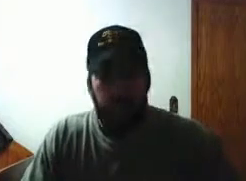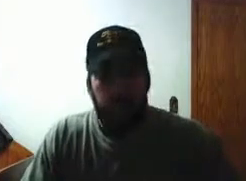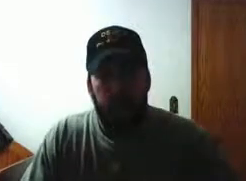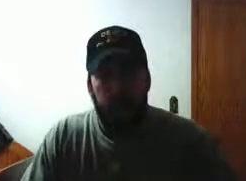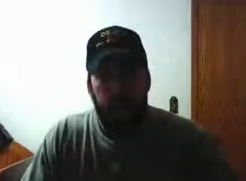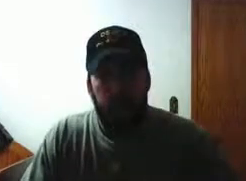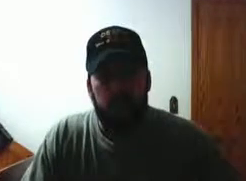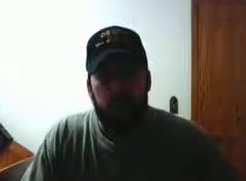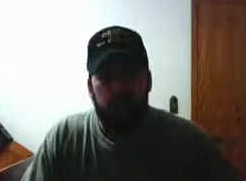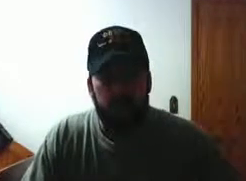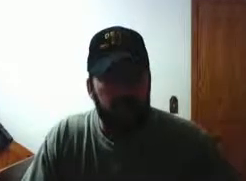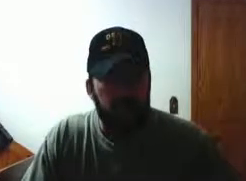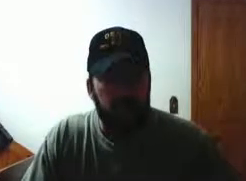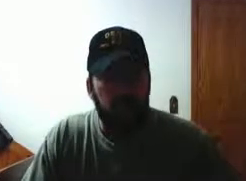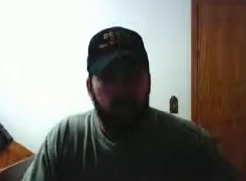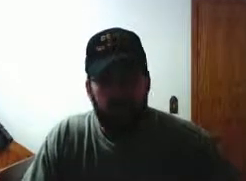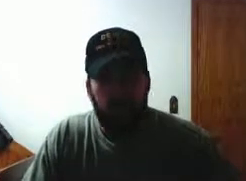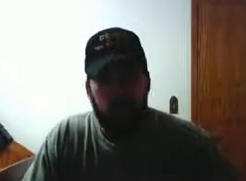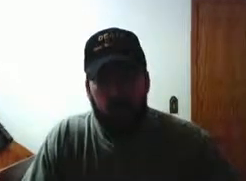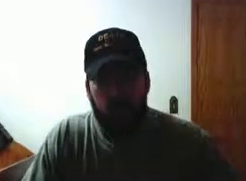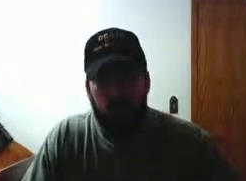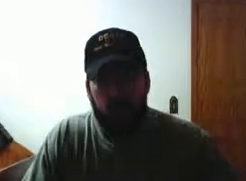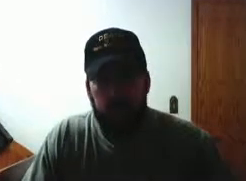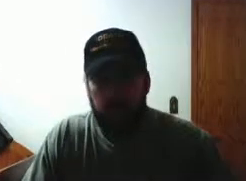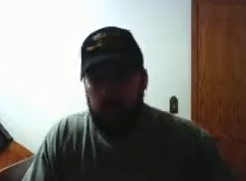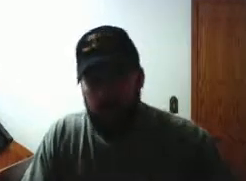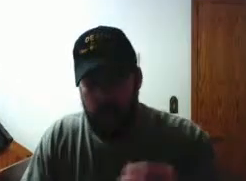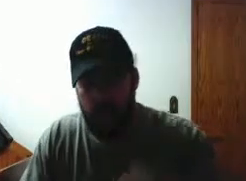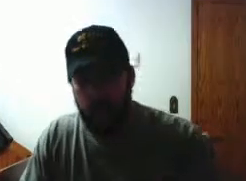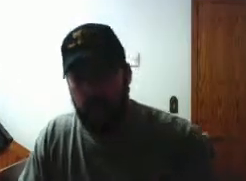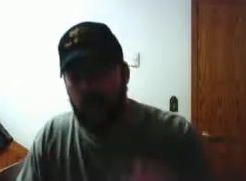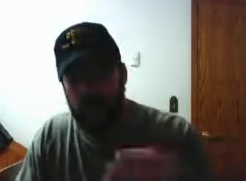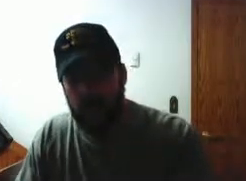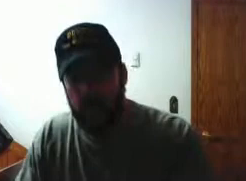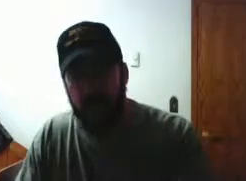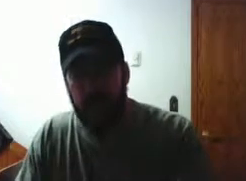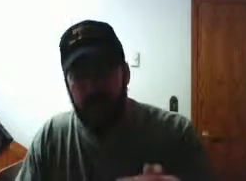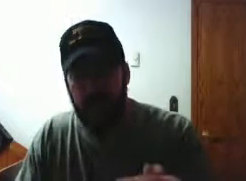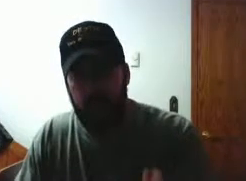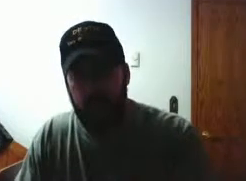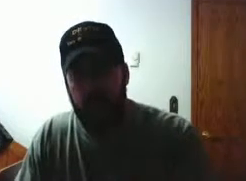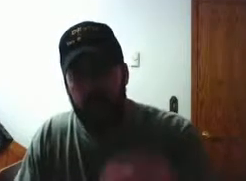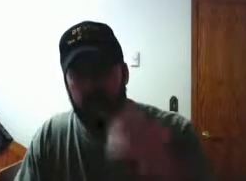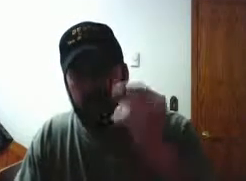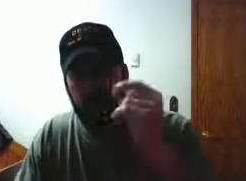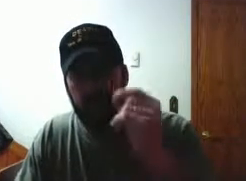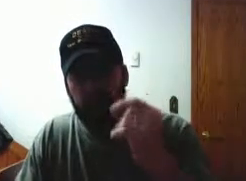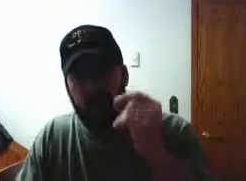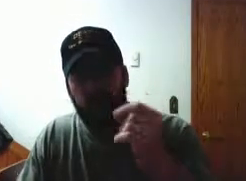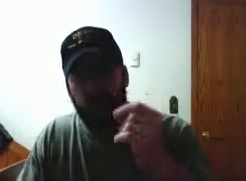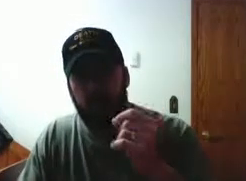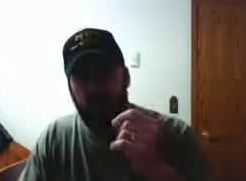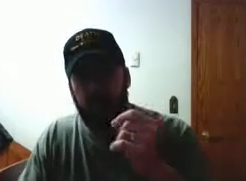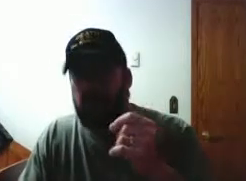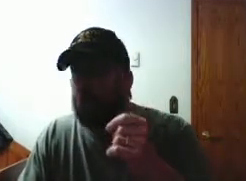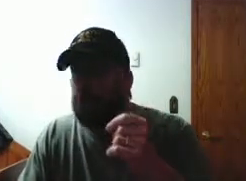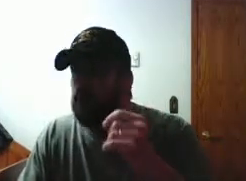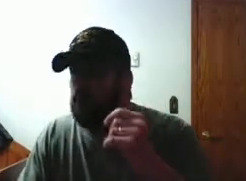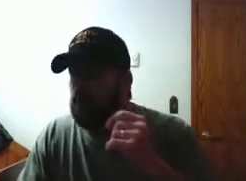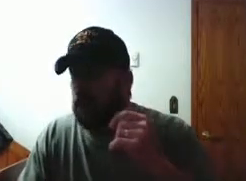to being able to defeat what's coming toward us and knowing and having the knowledge that information is the most important thing the the weapons